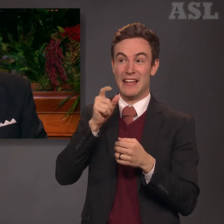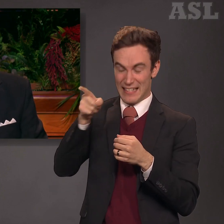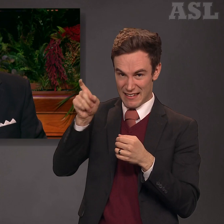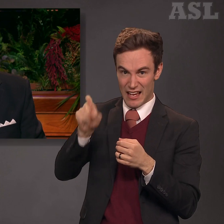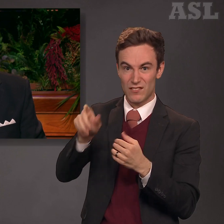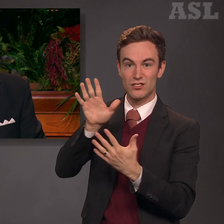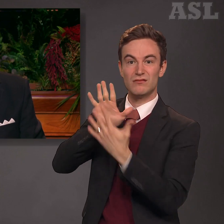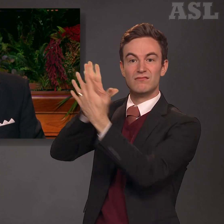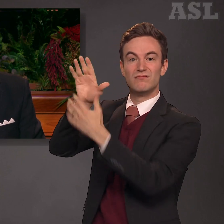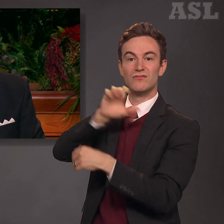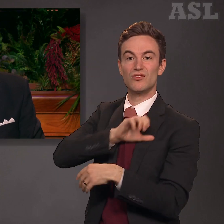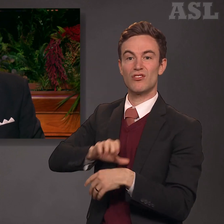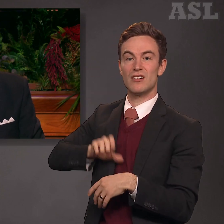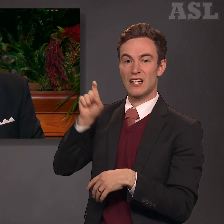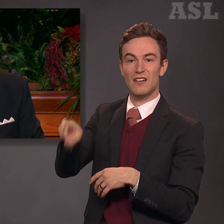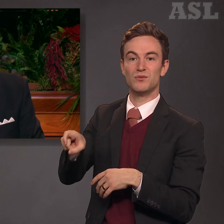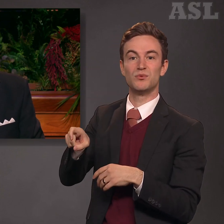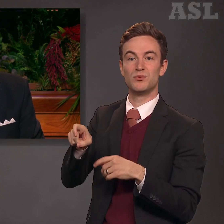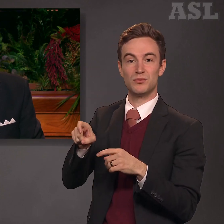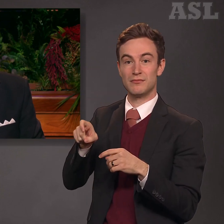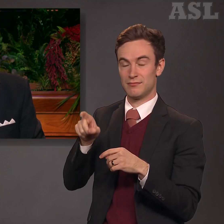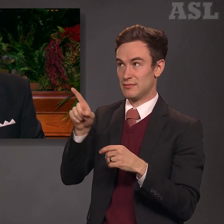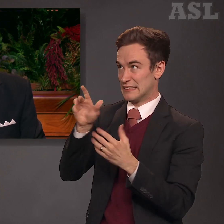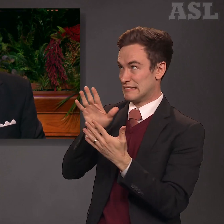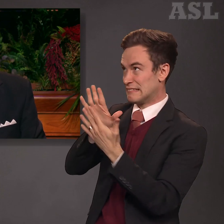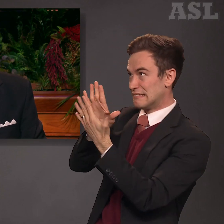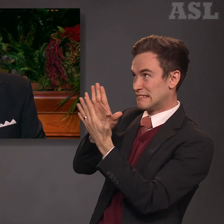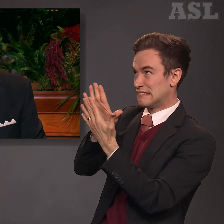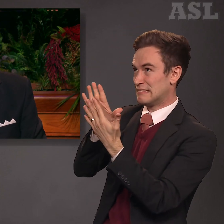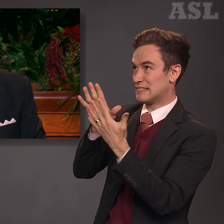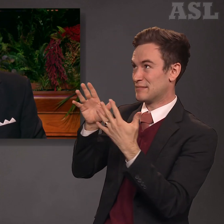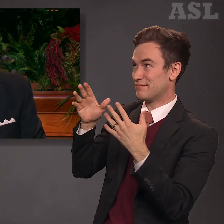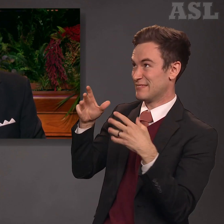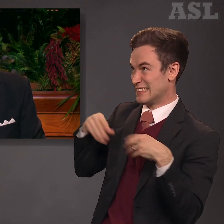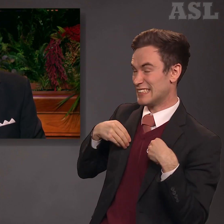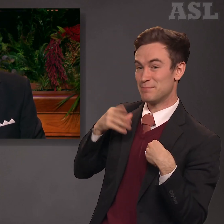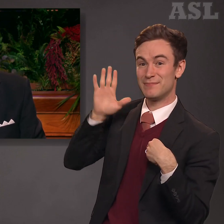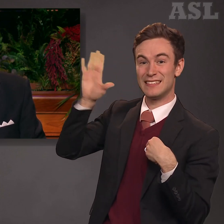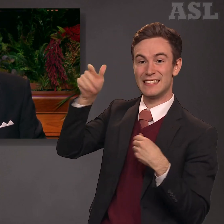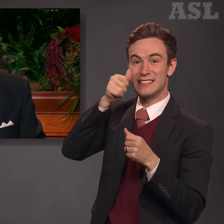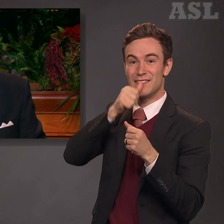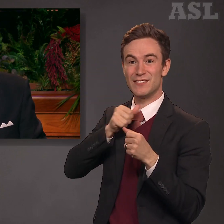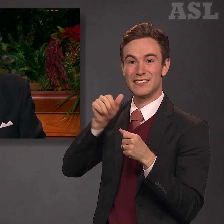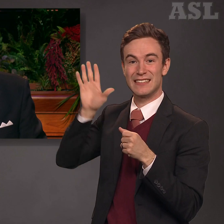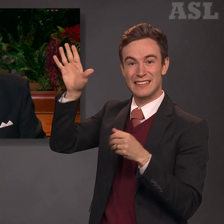of a rendezvous with those symbols, and neither can we.